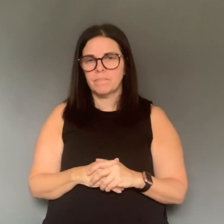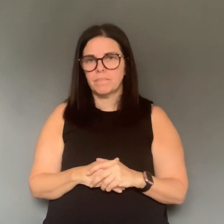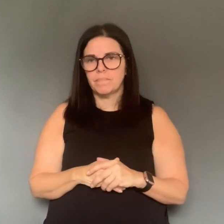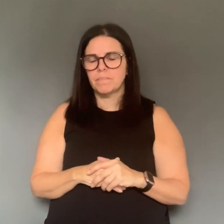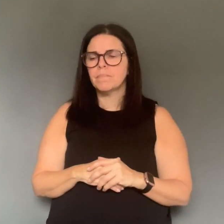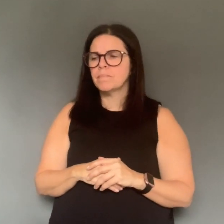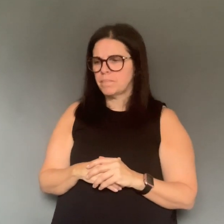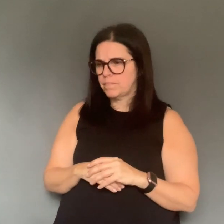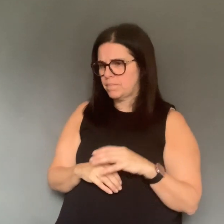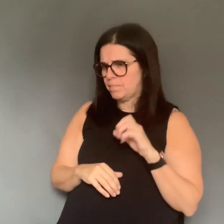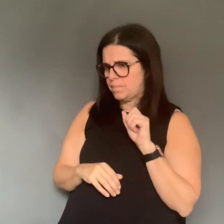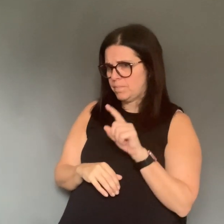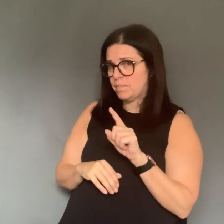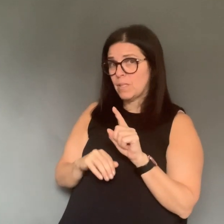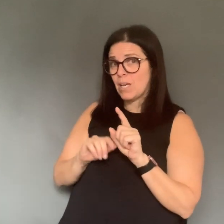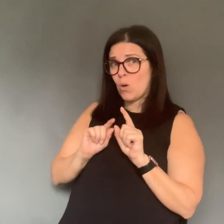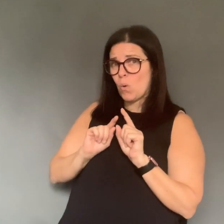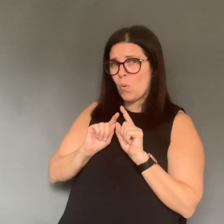where he died.